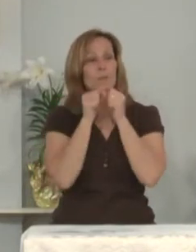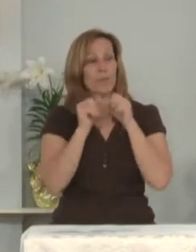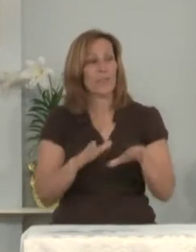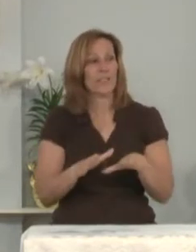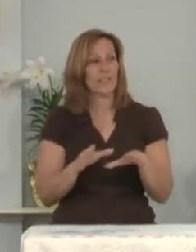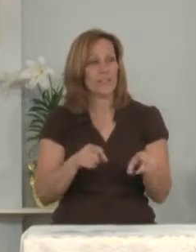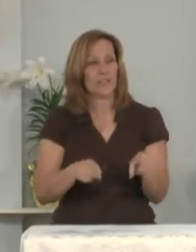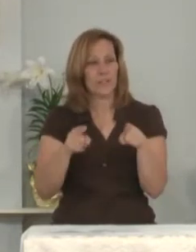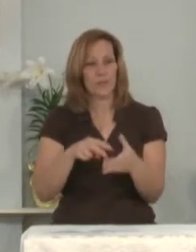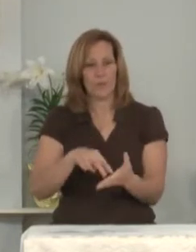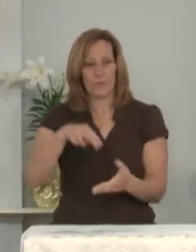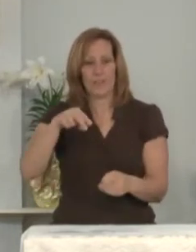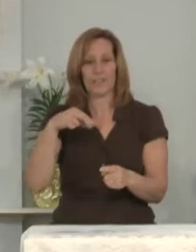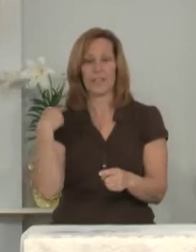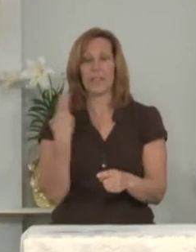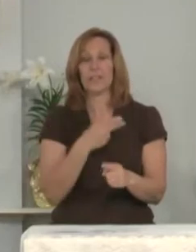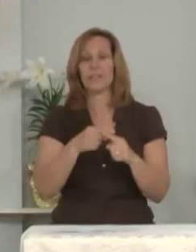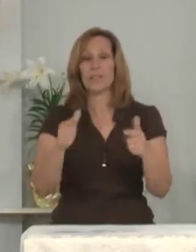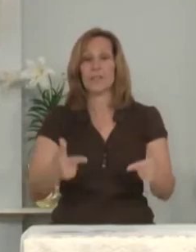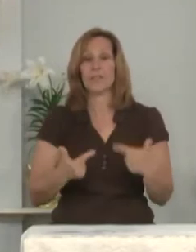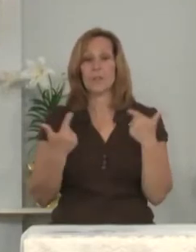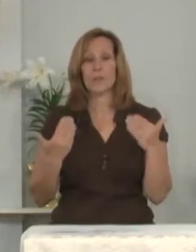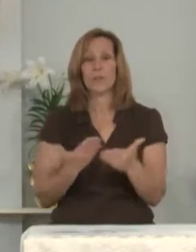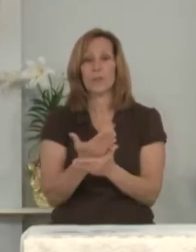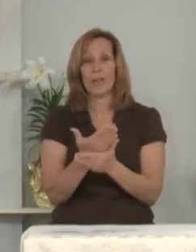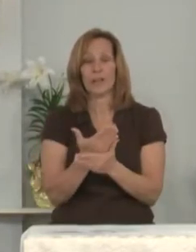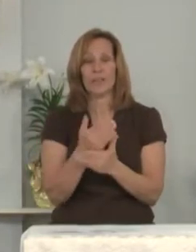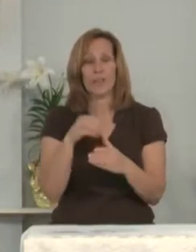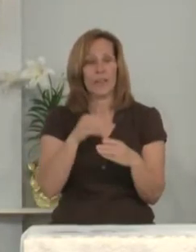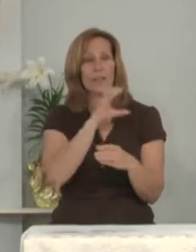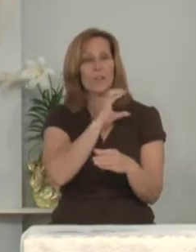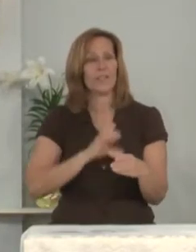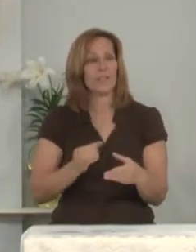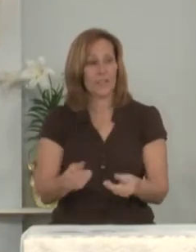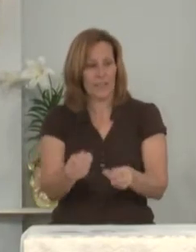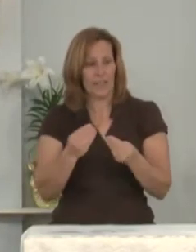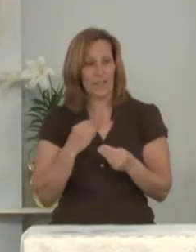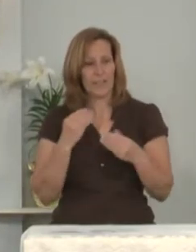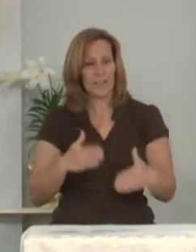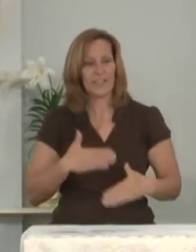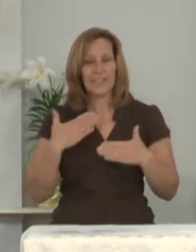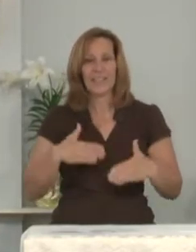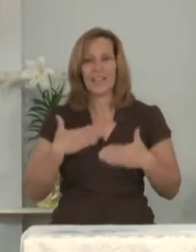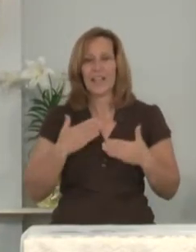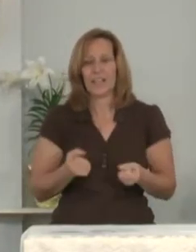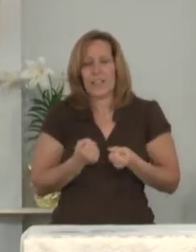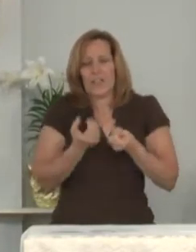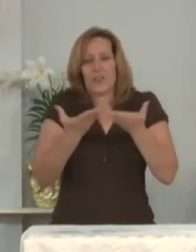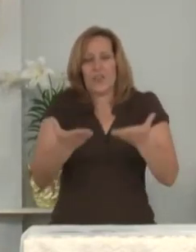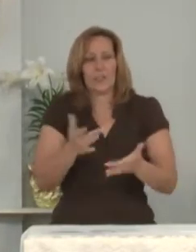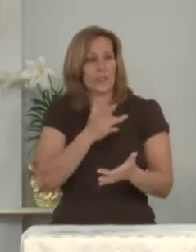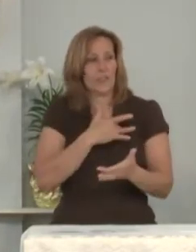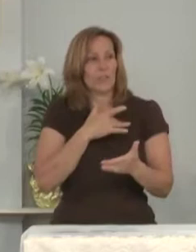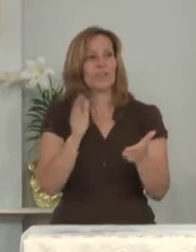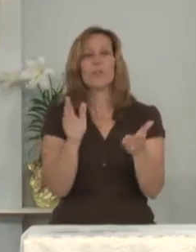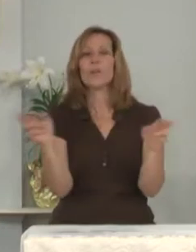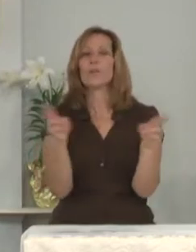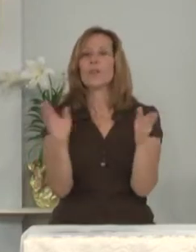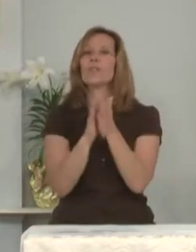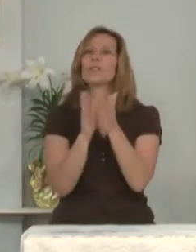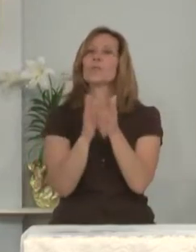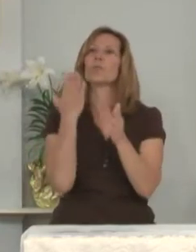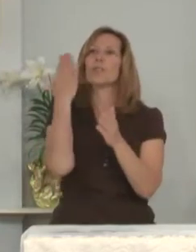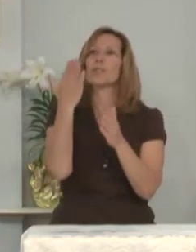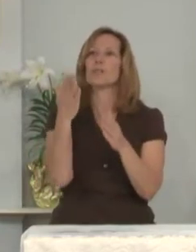Have you raised us to new life in Christ. Give us glad and generous hearts, ready to praise you